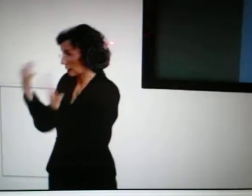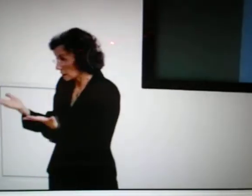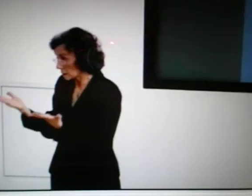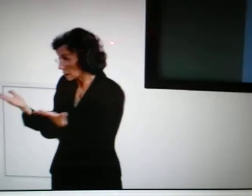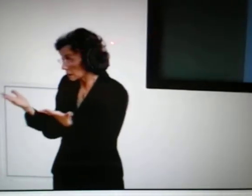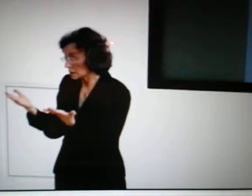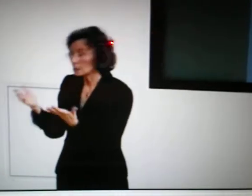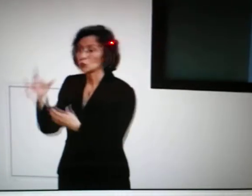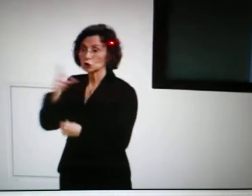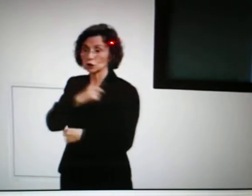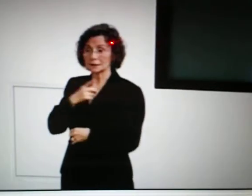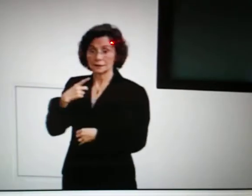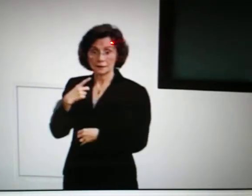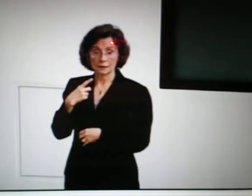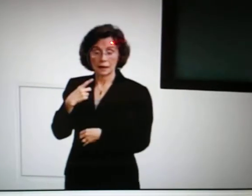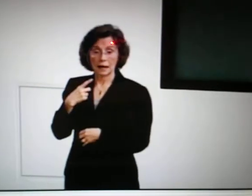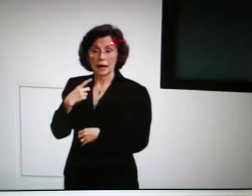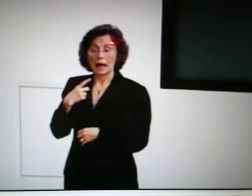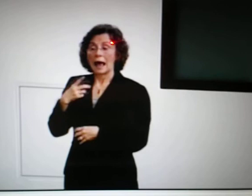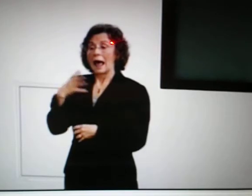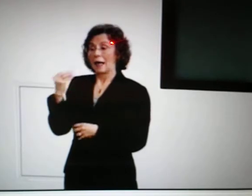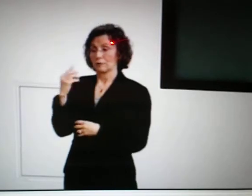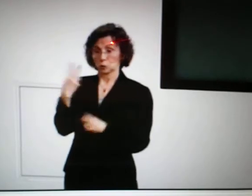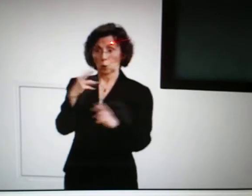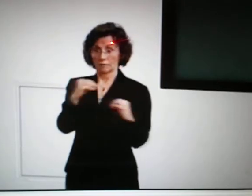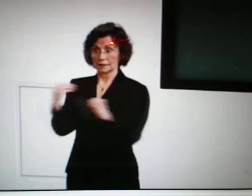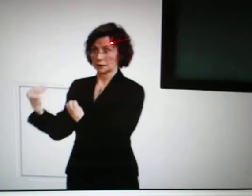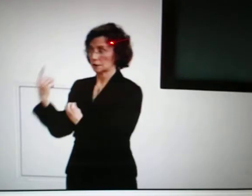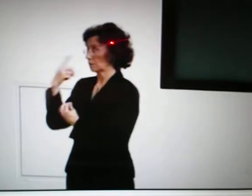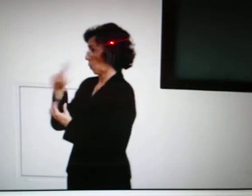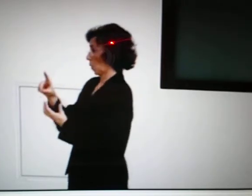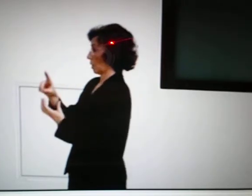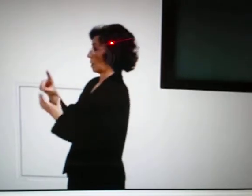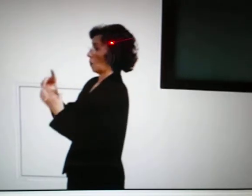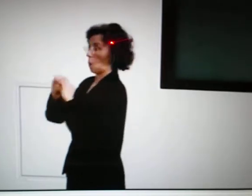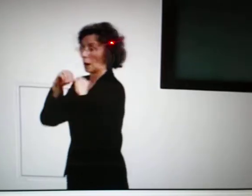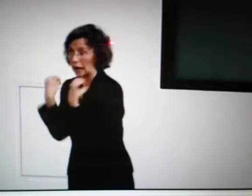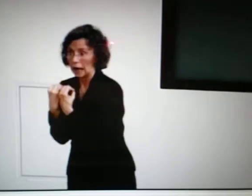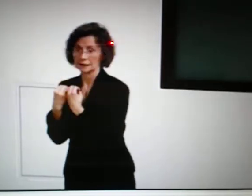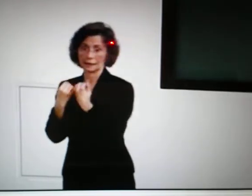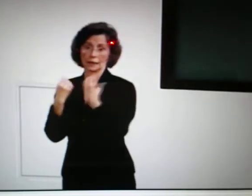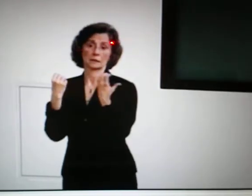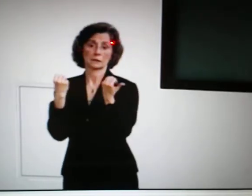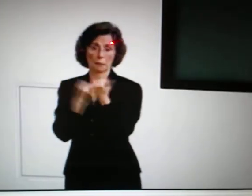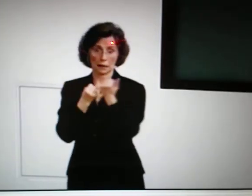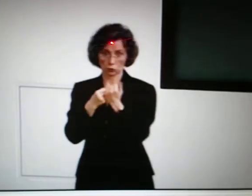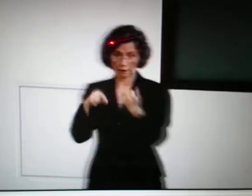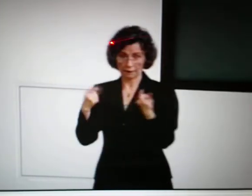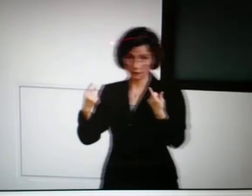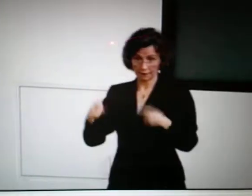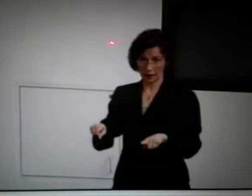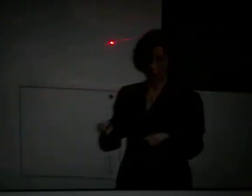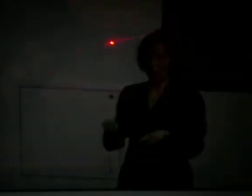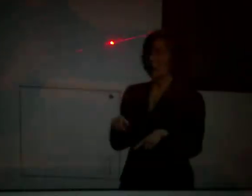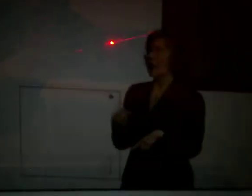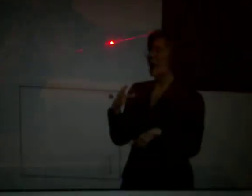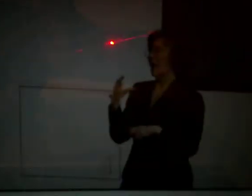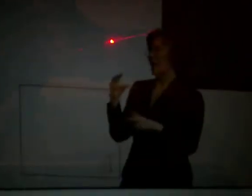And I would really like to thank Dr. Bauman and the offices for coordinating and sponsoring